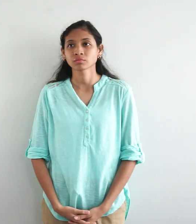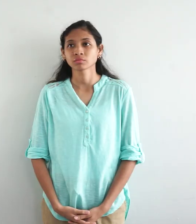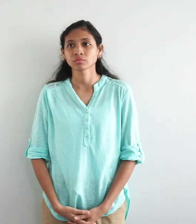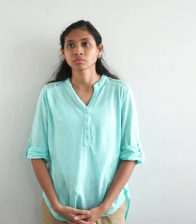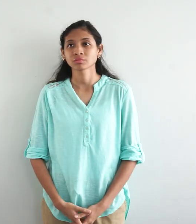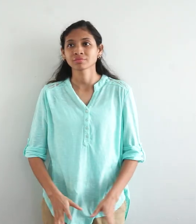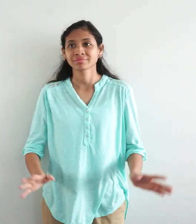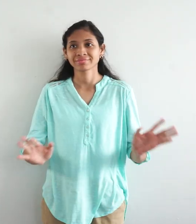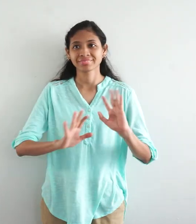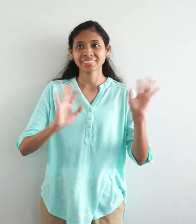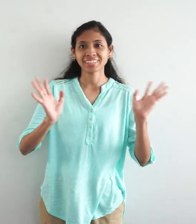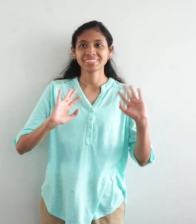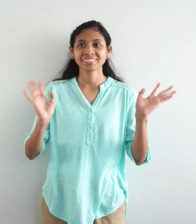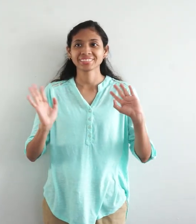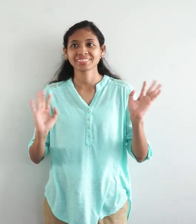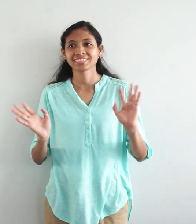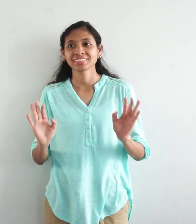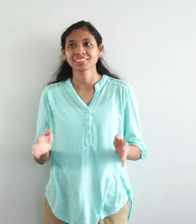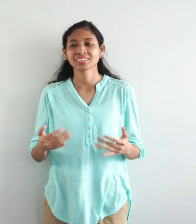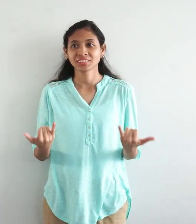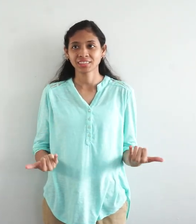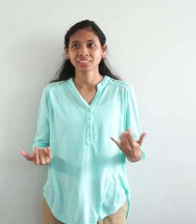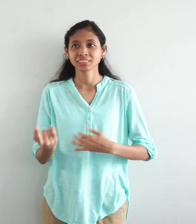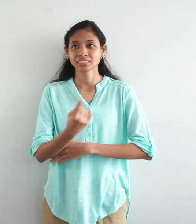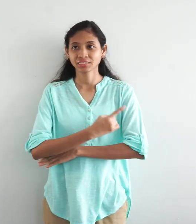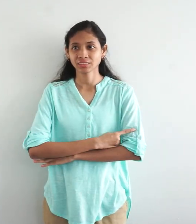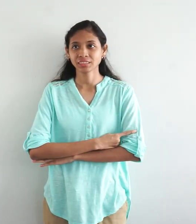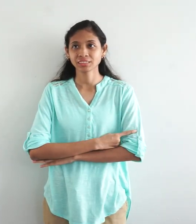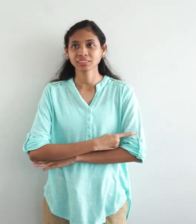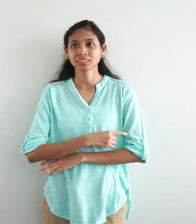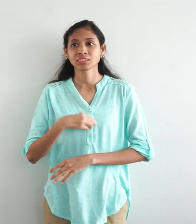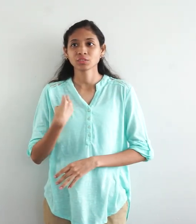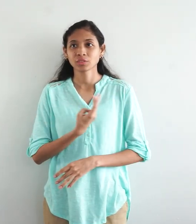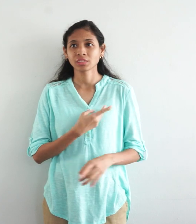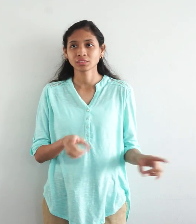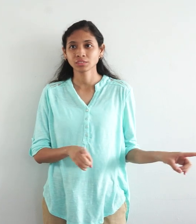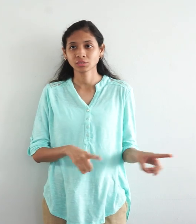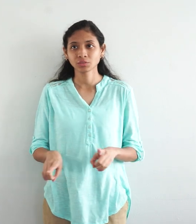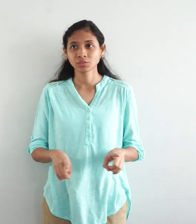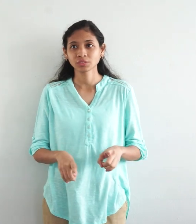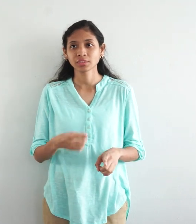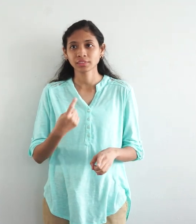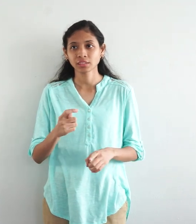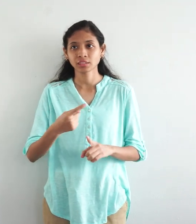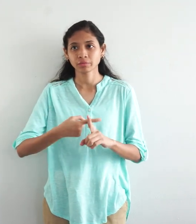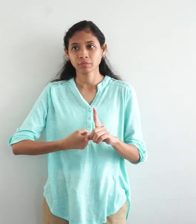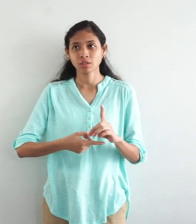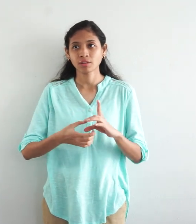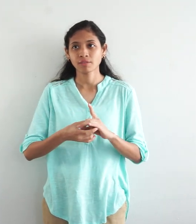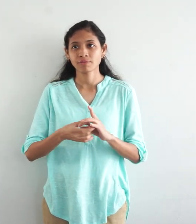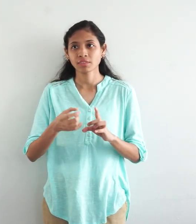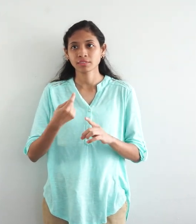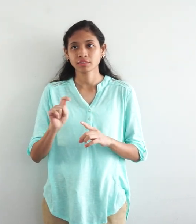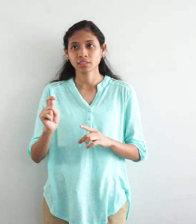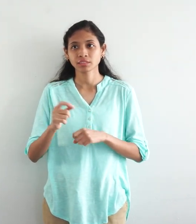Hi. Today we will do the months of the year.